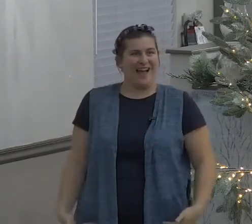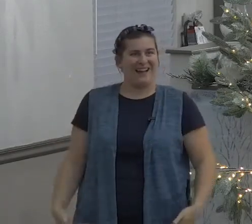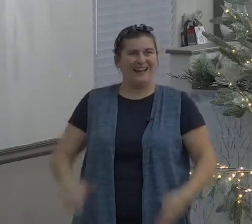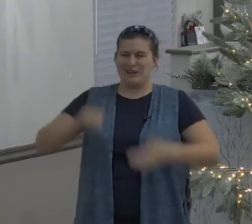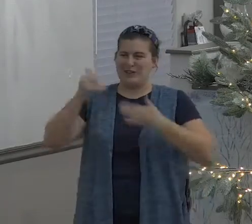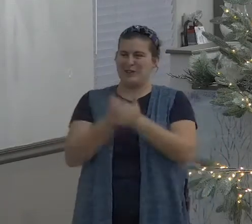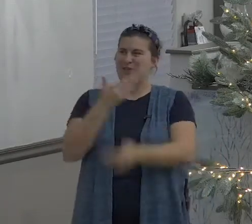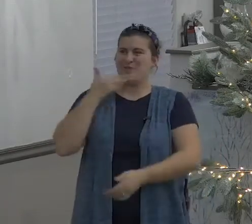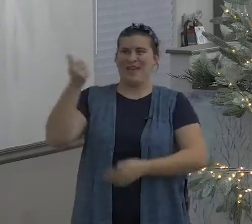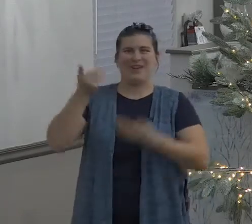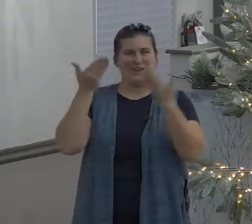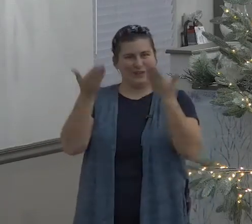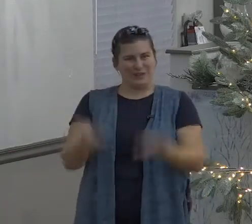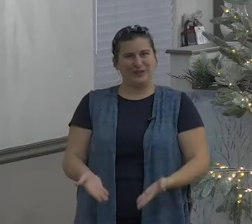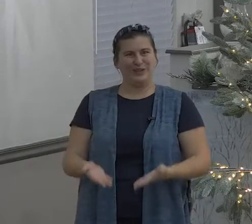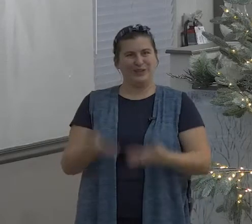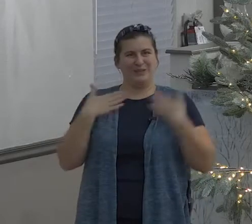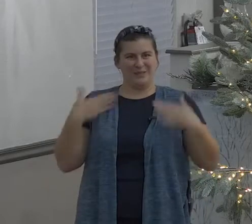unfortunately we're stuck in it